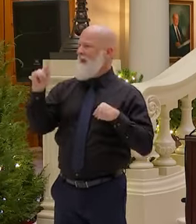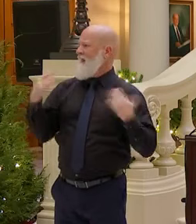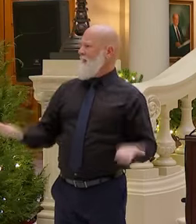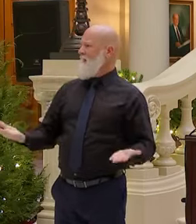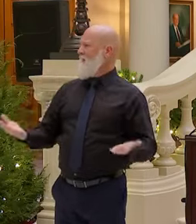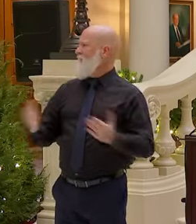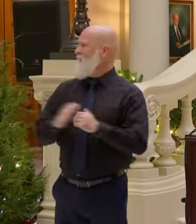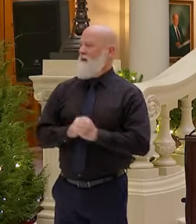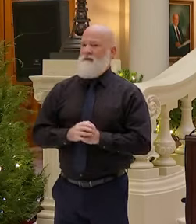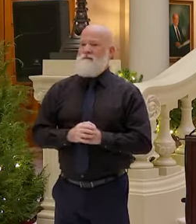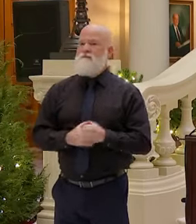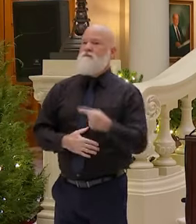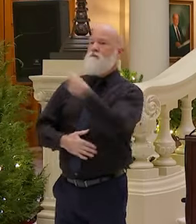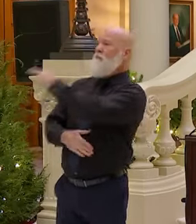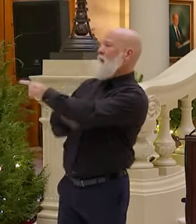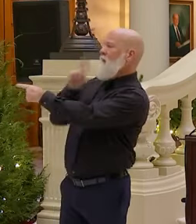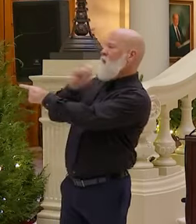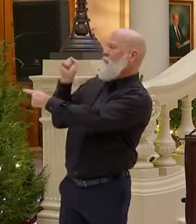All right. Oh, sorry.